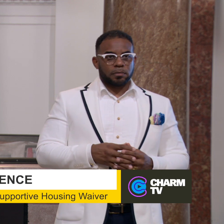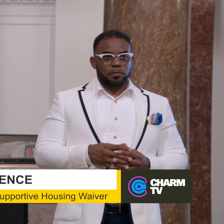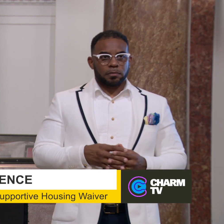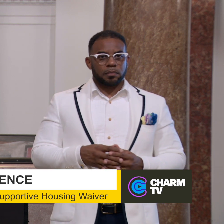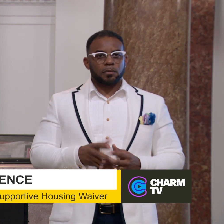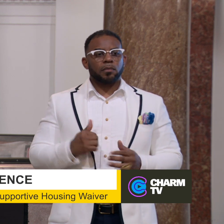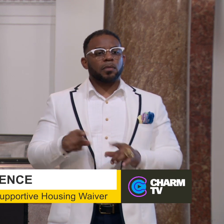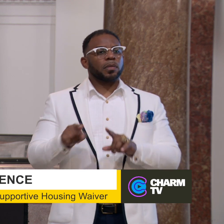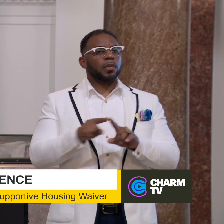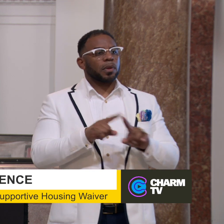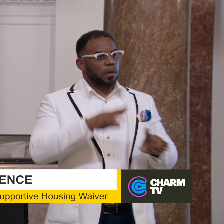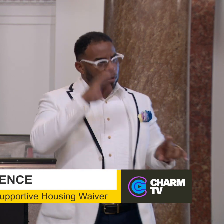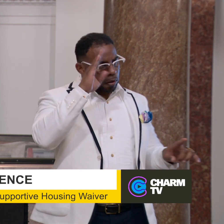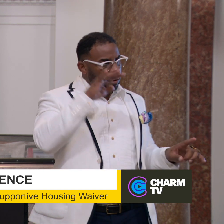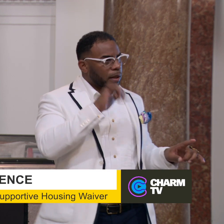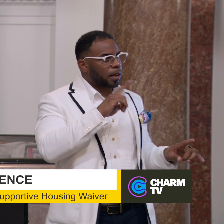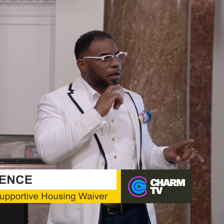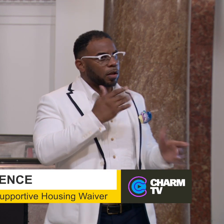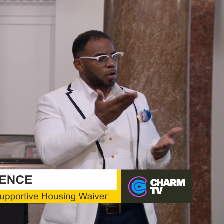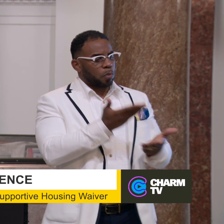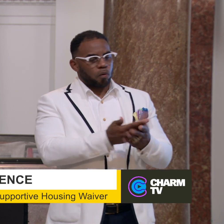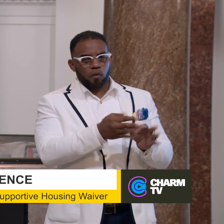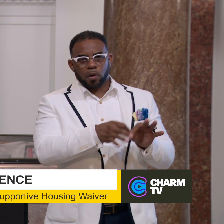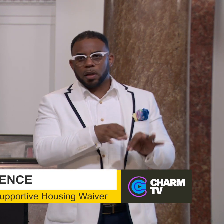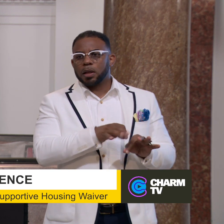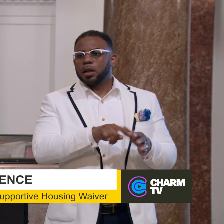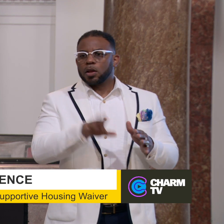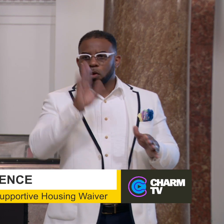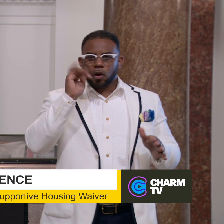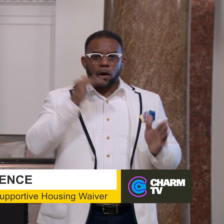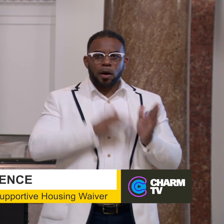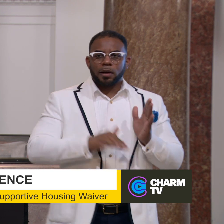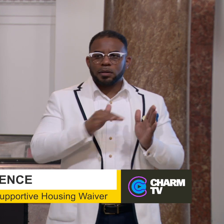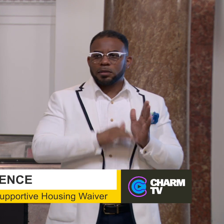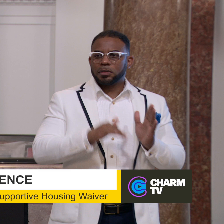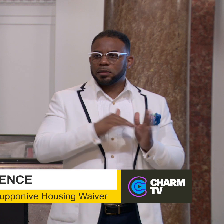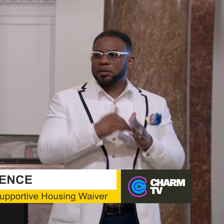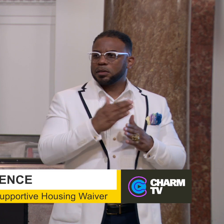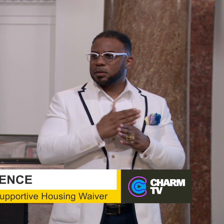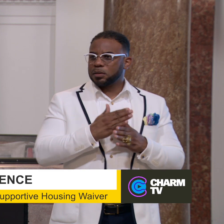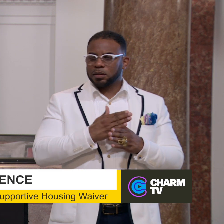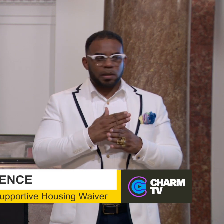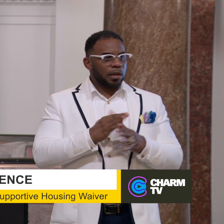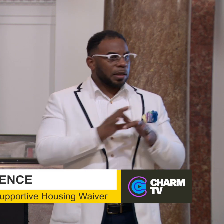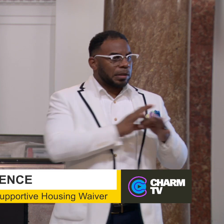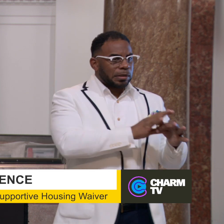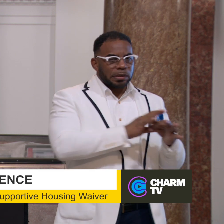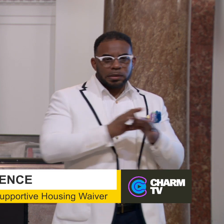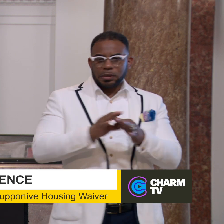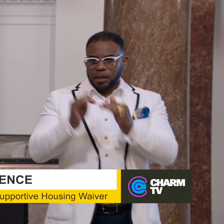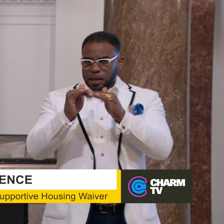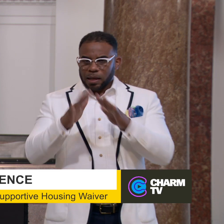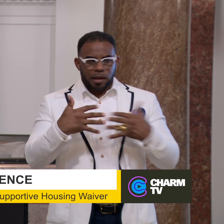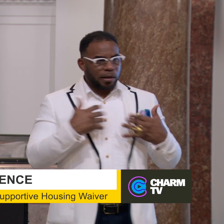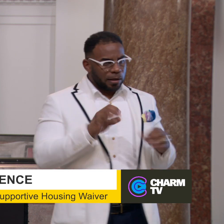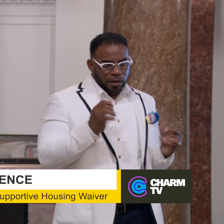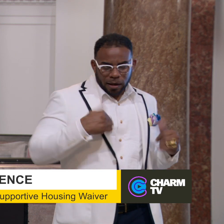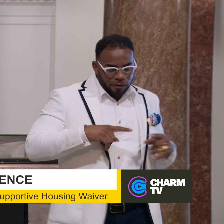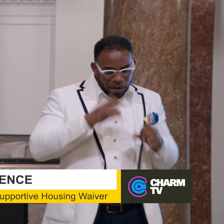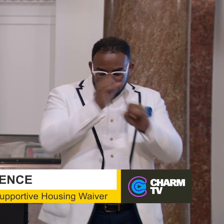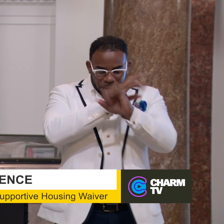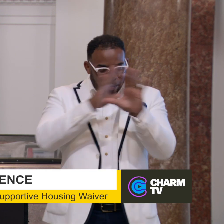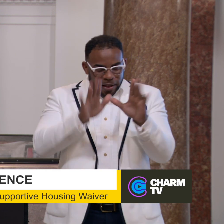We also knew that there was a proven length, as you've heard over and over, between housing and health. But none of us